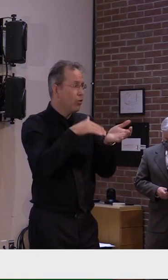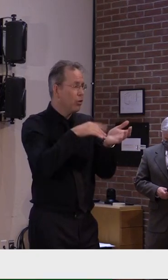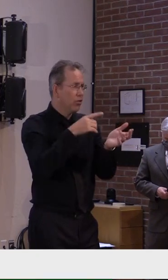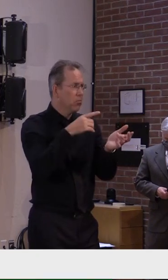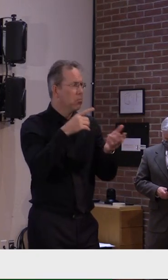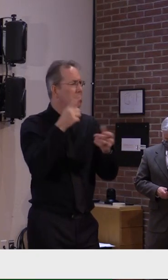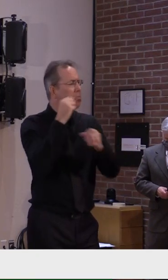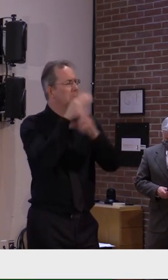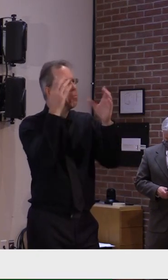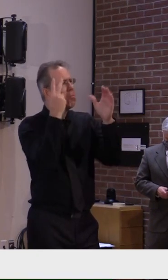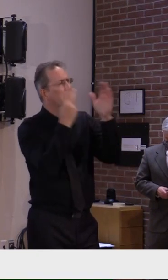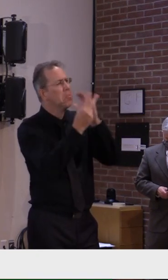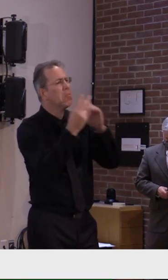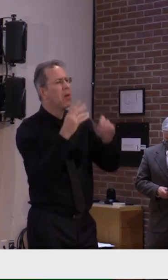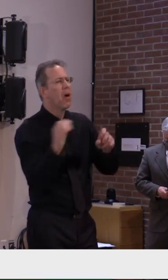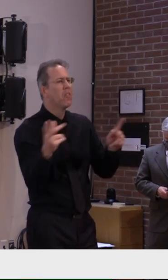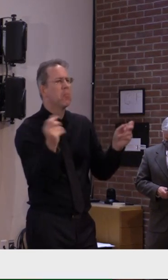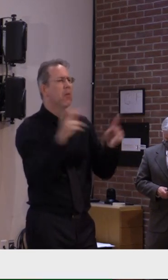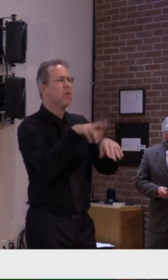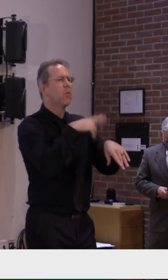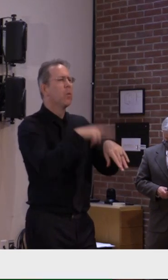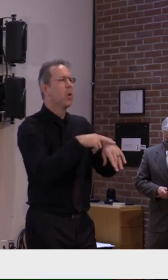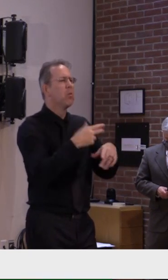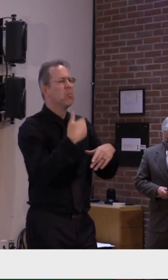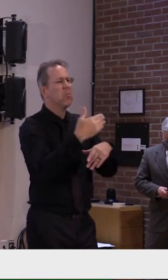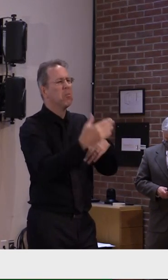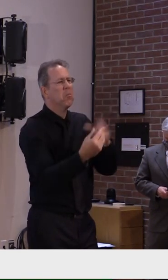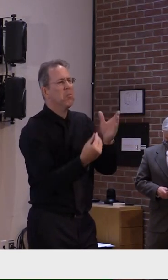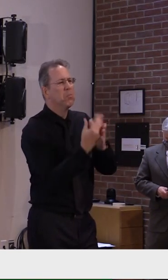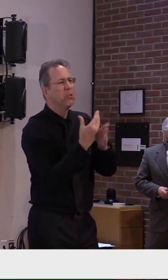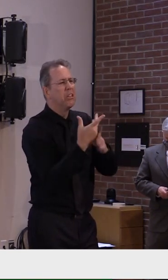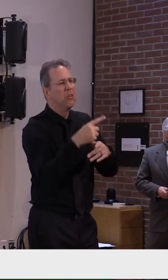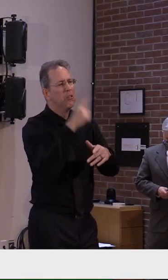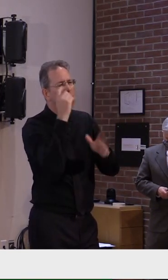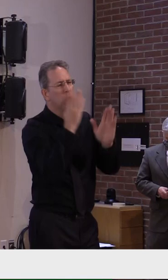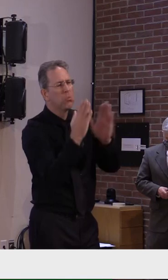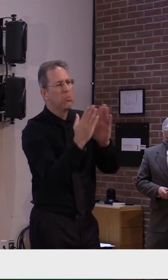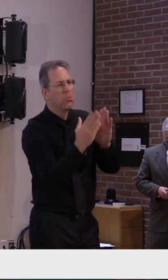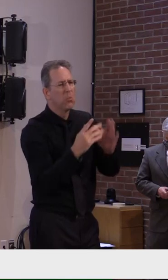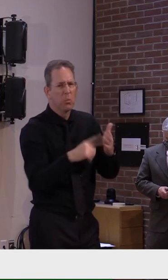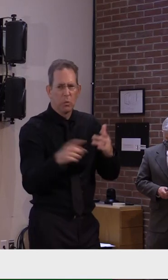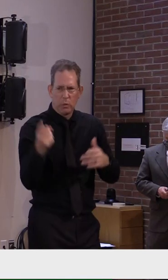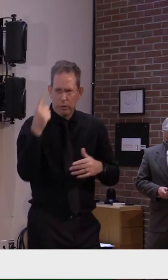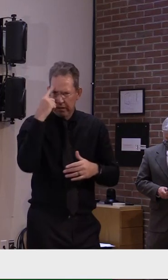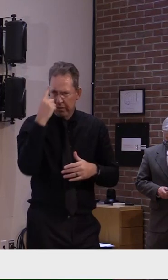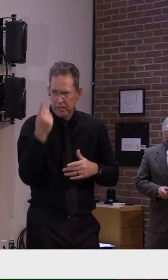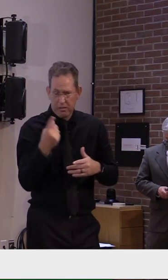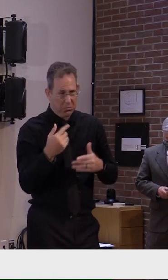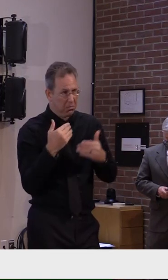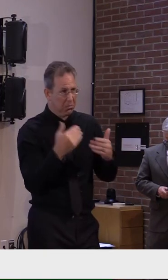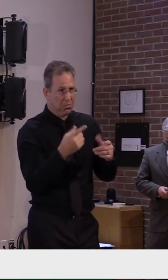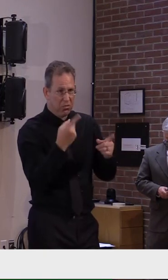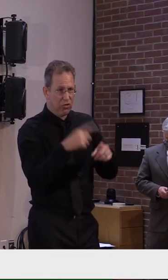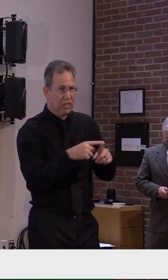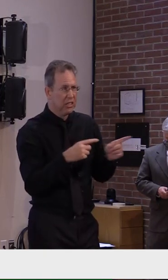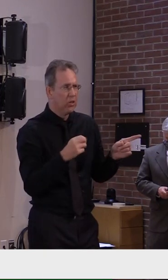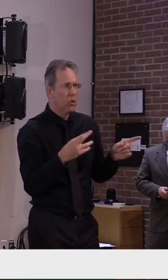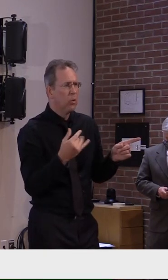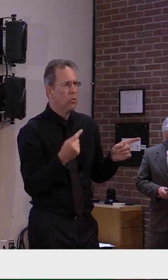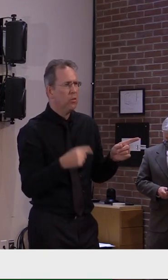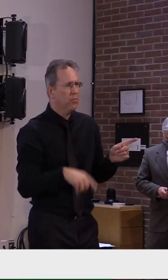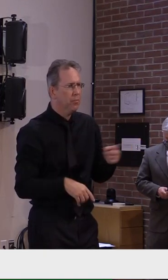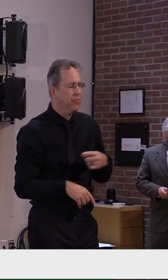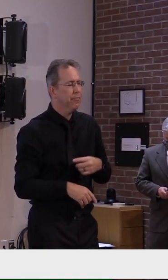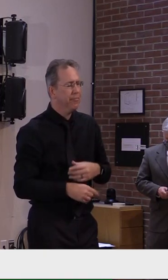Yeah, thank you for that question. My, um, projections have always been summer to fall of 2021,